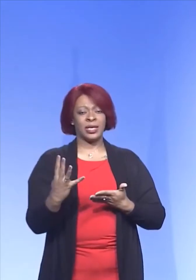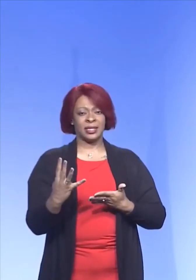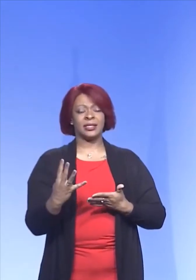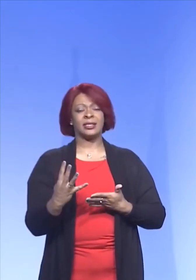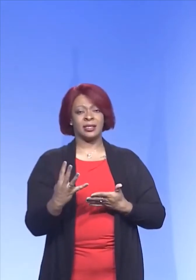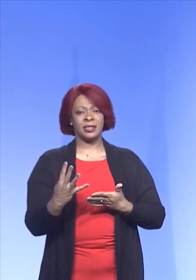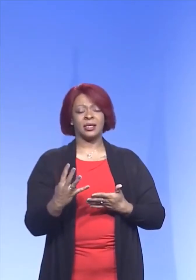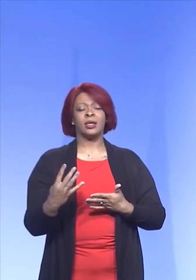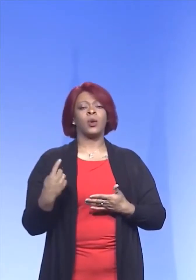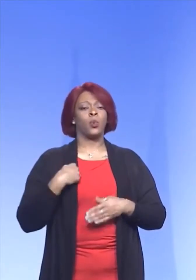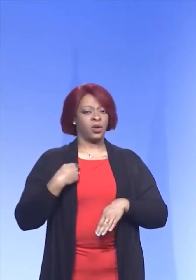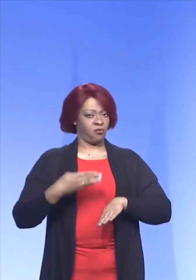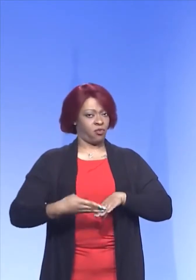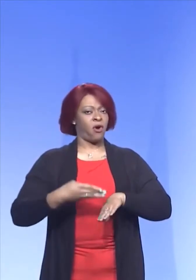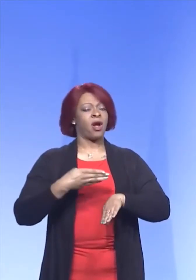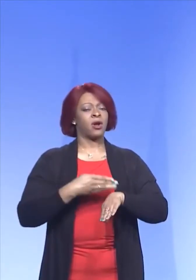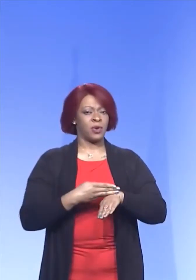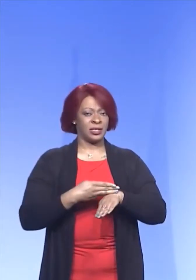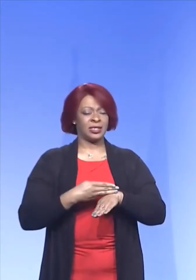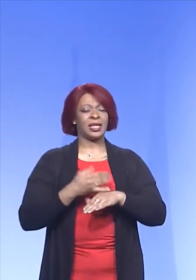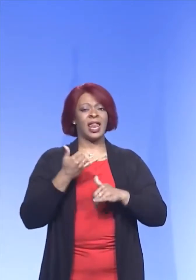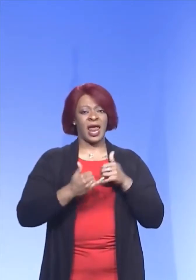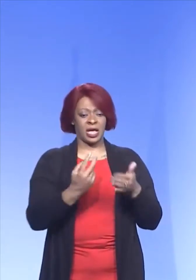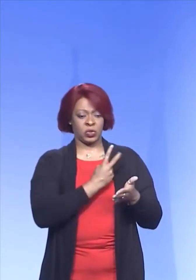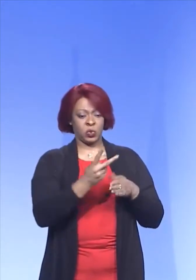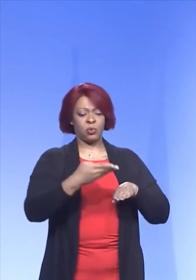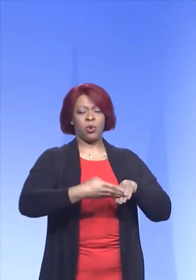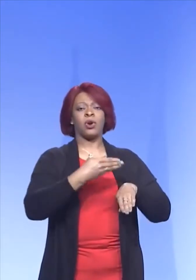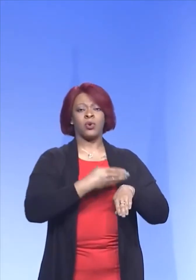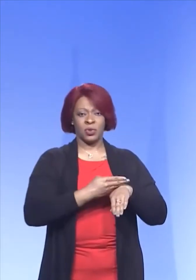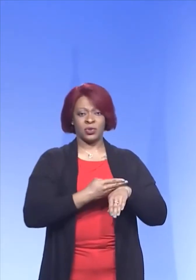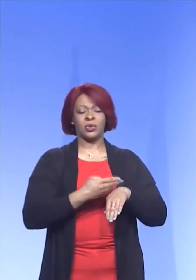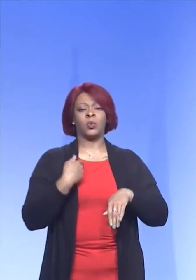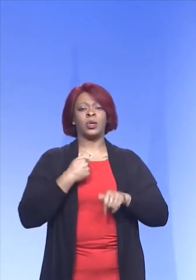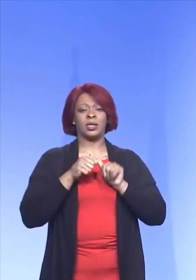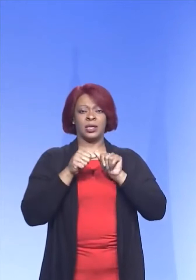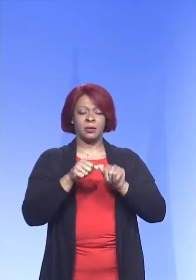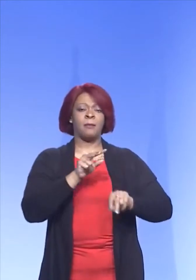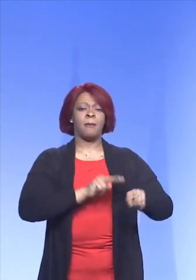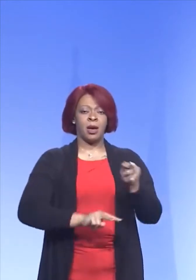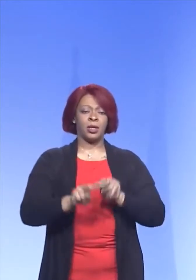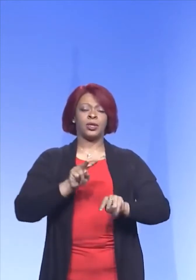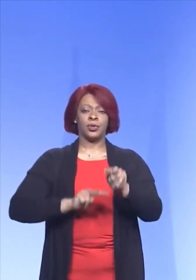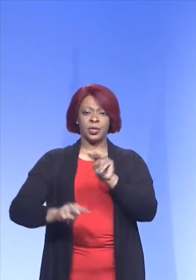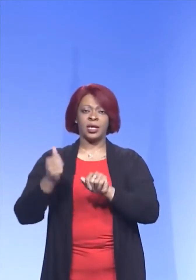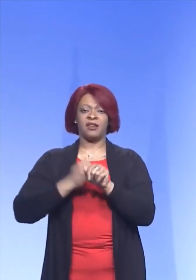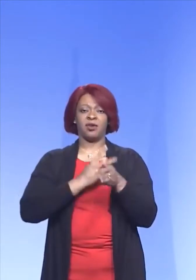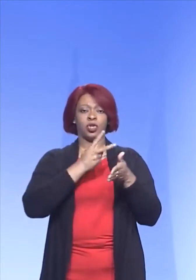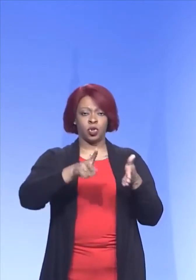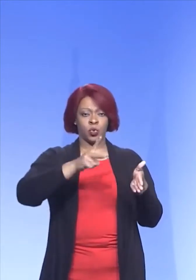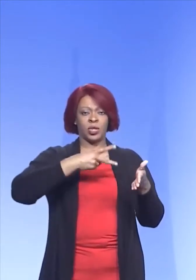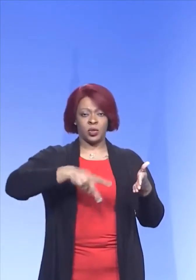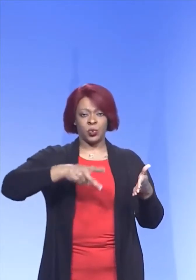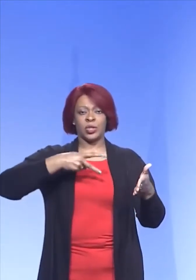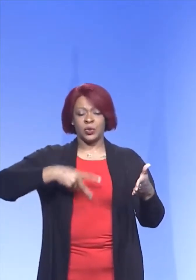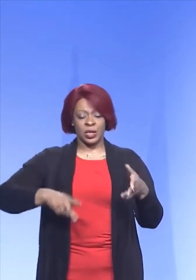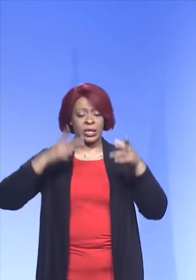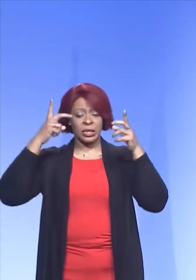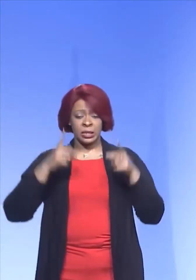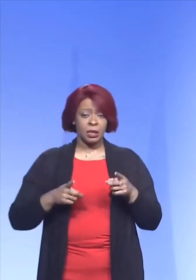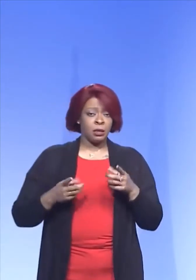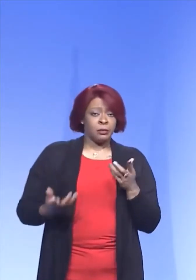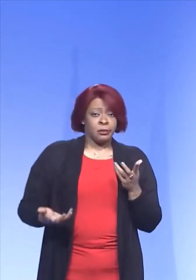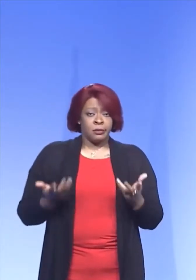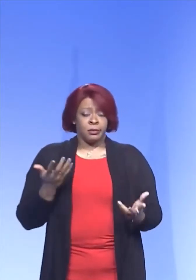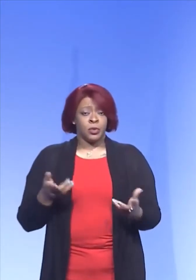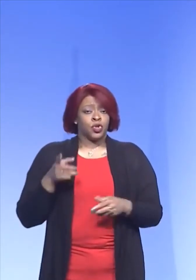We've made progress over the period of two weeks, and we normally monitor things every two weeks and decide whether or not we